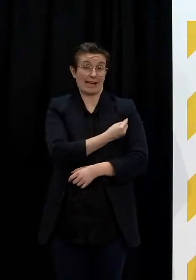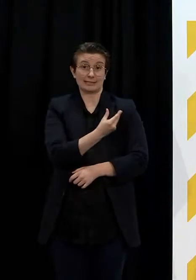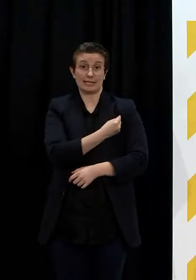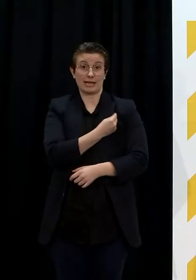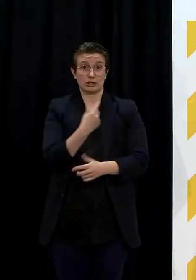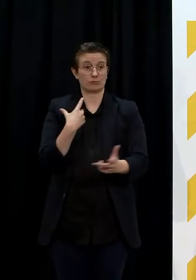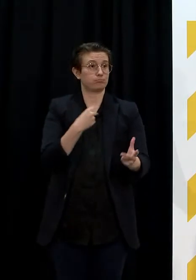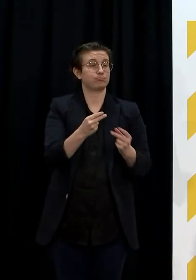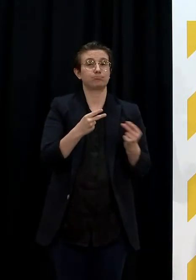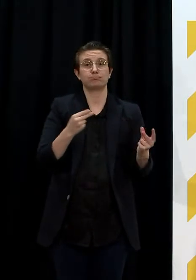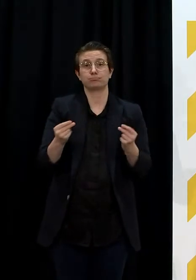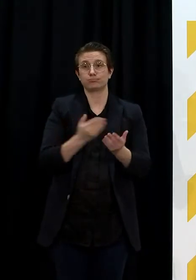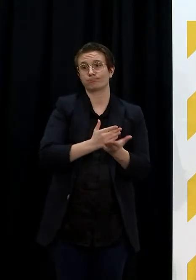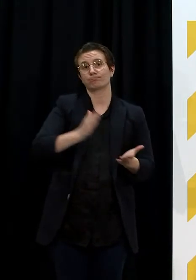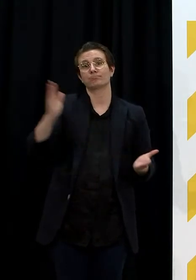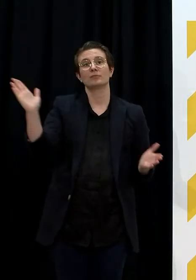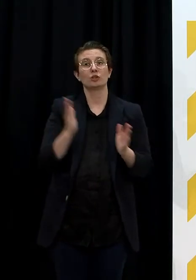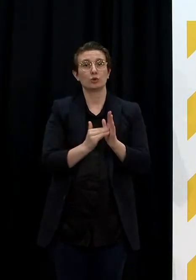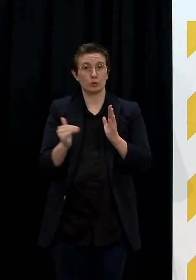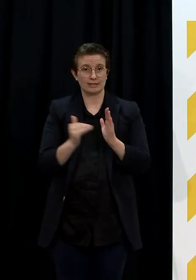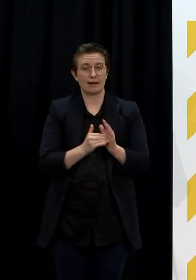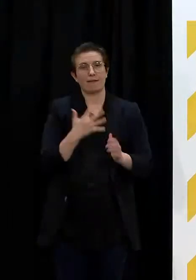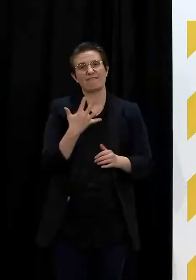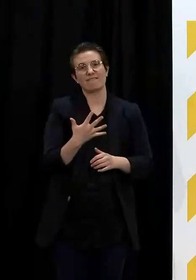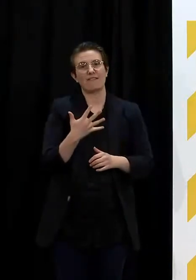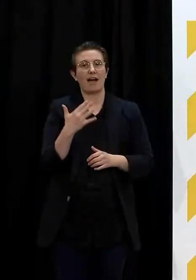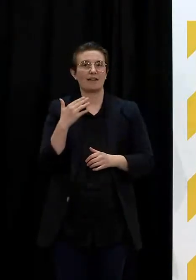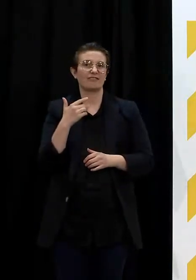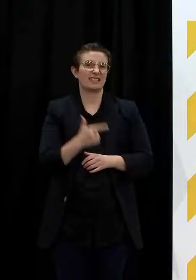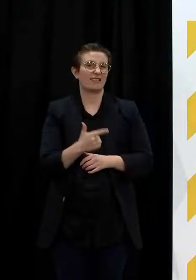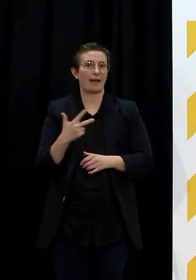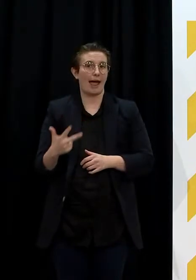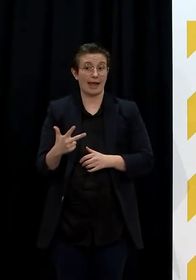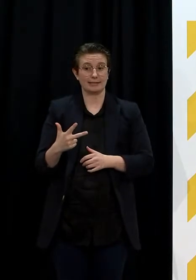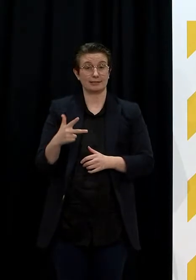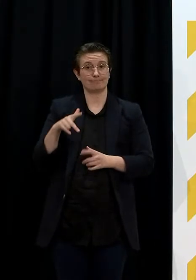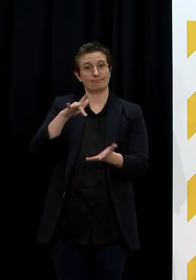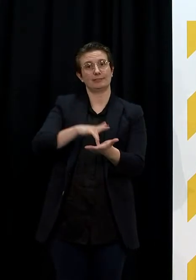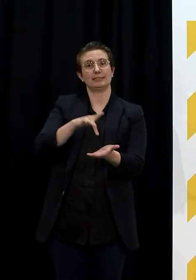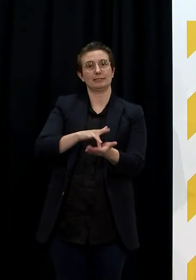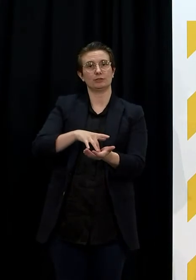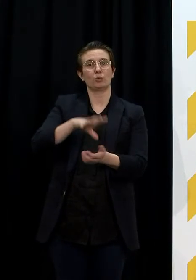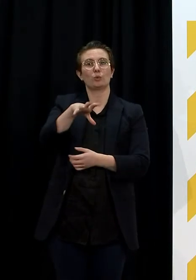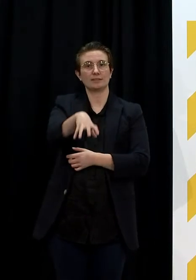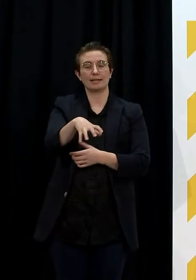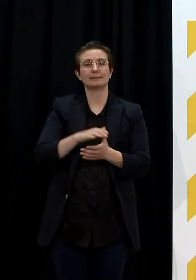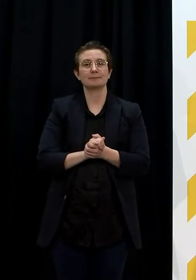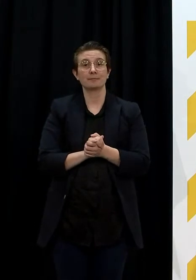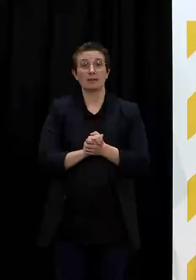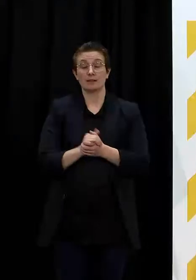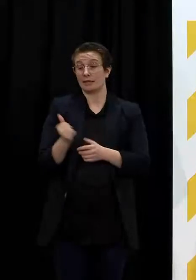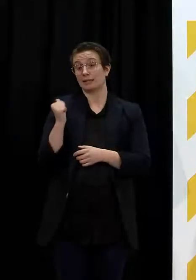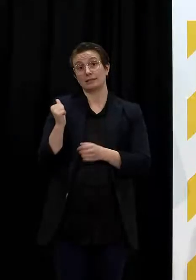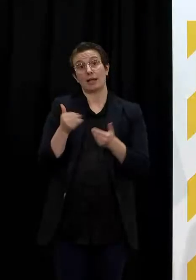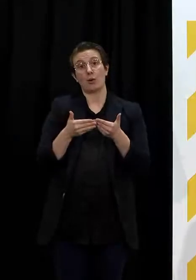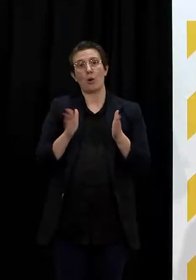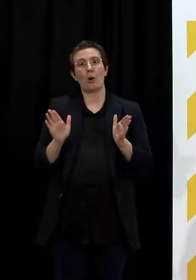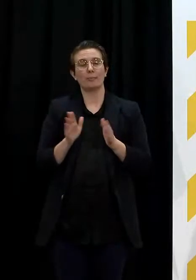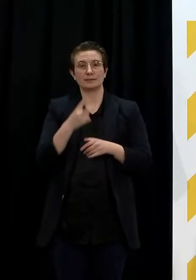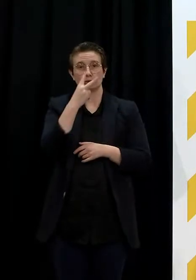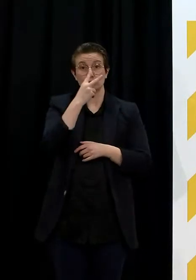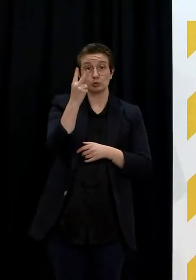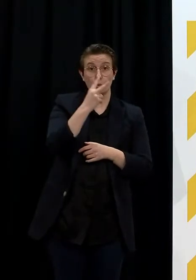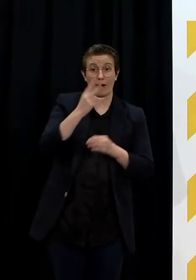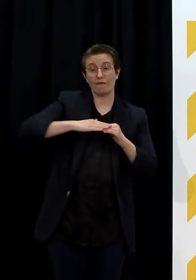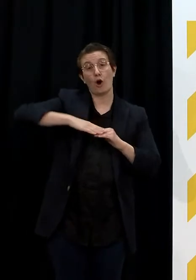sites and with the opening up of booking for anyone 12 and above, there were nearly 200,000 new bookings made